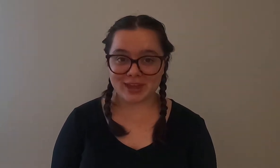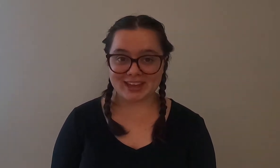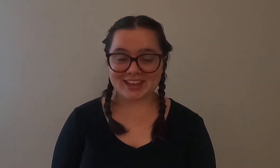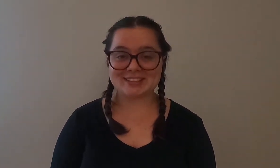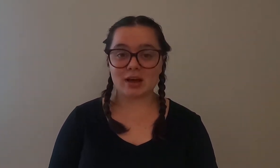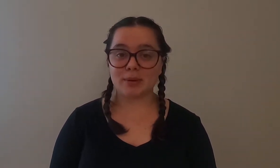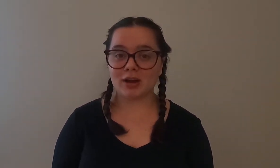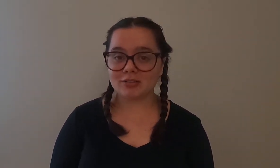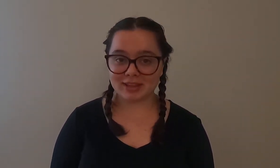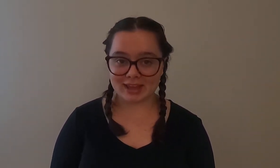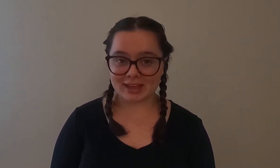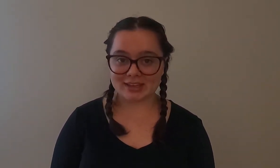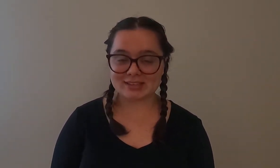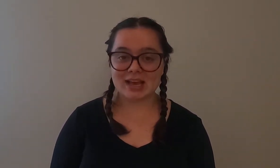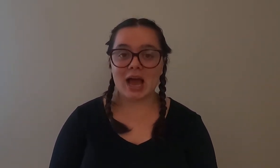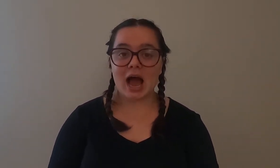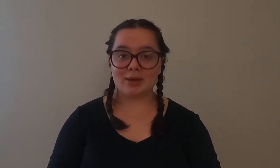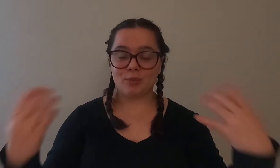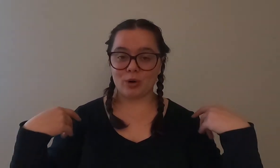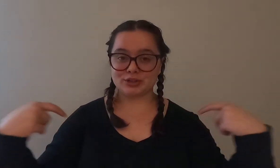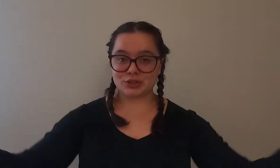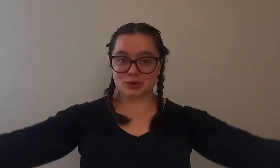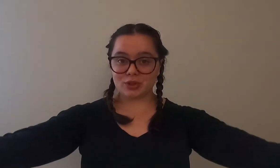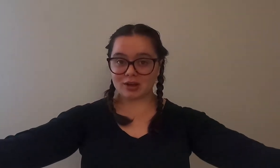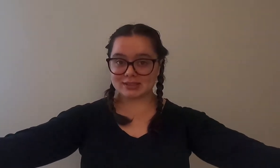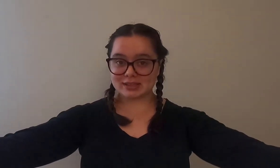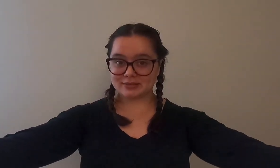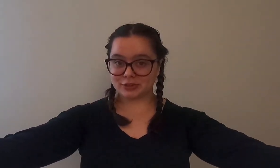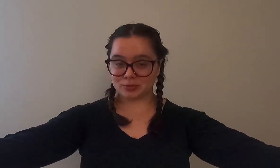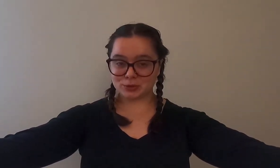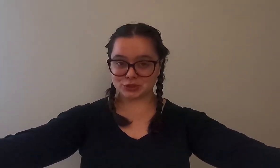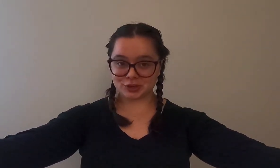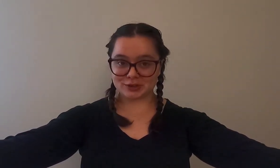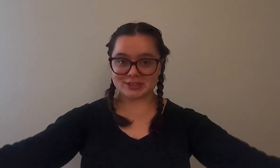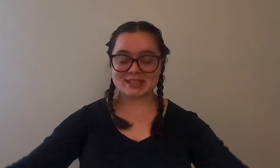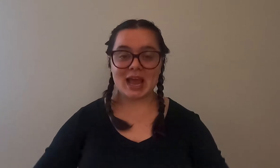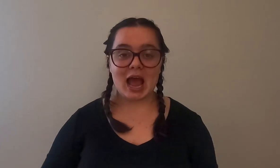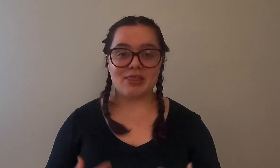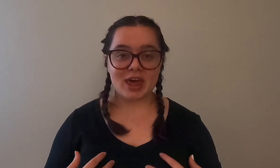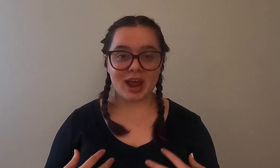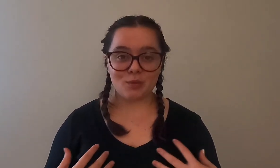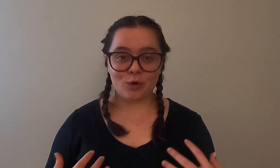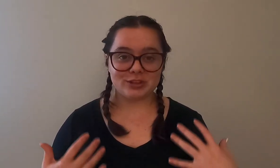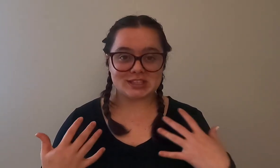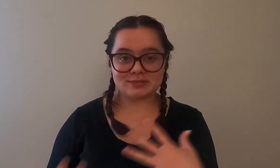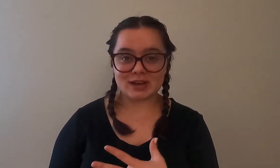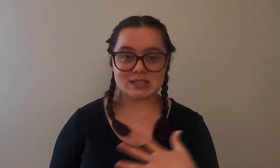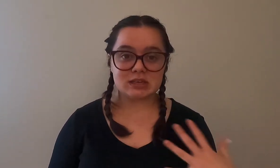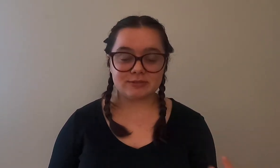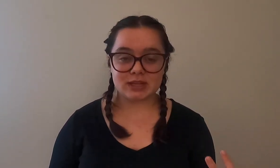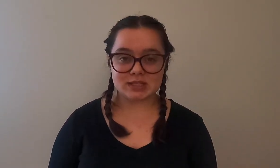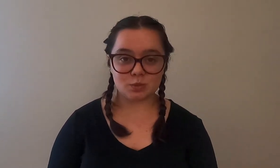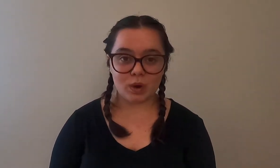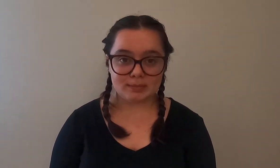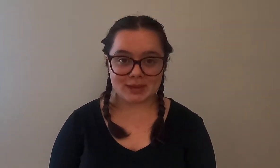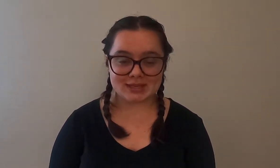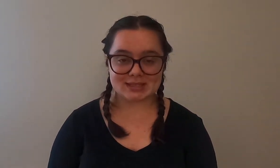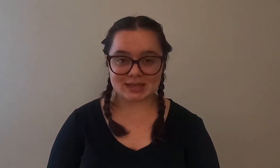leggings a pair of leggings I wore two long sleeve thermal shirts and then I wore this fuzzy fleece one piece that